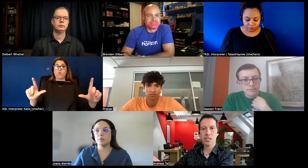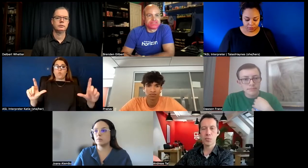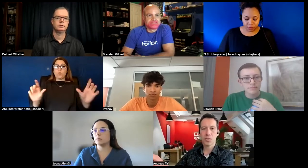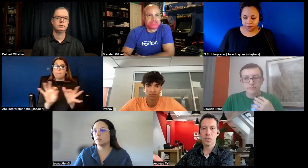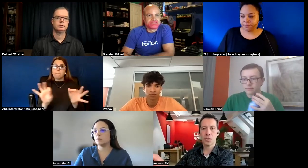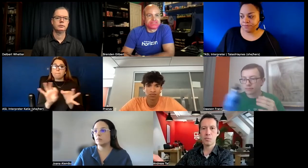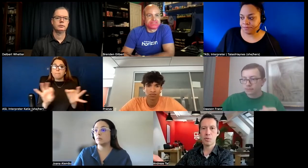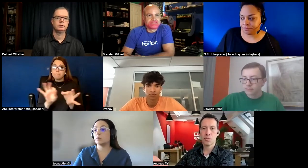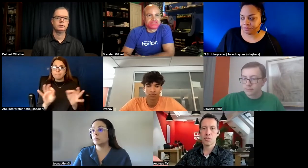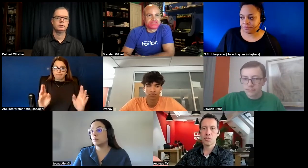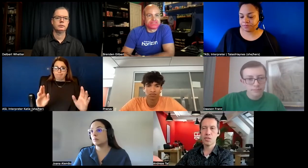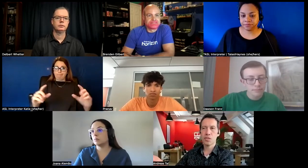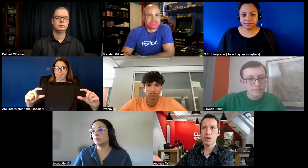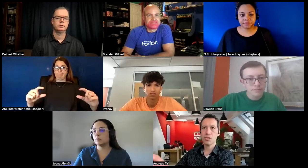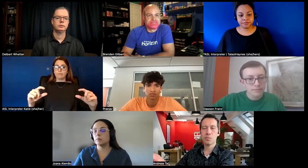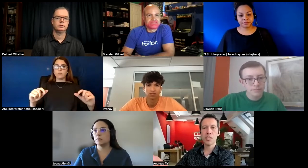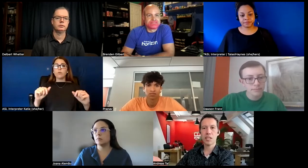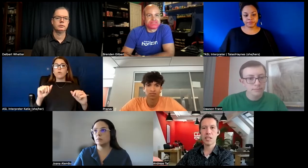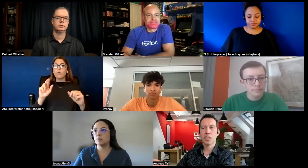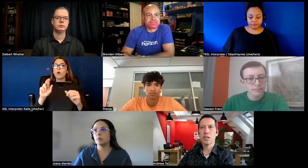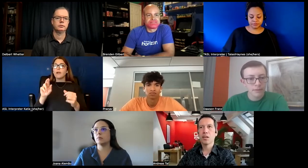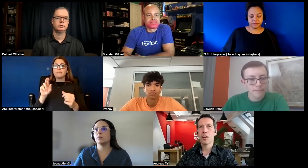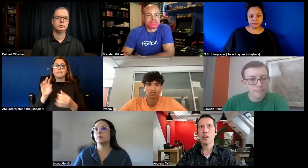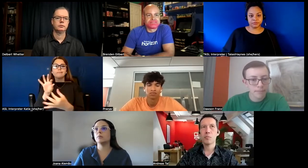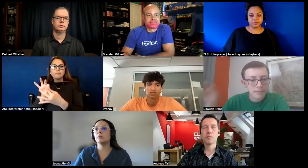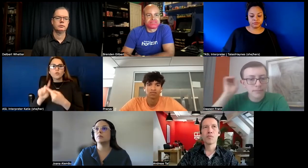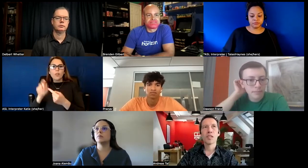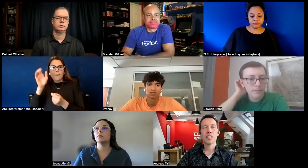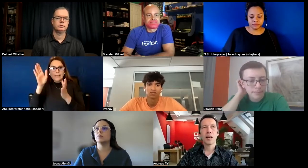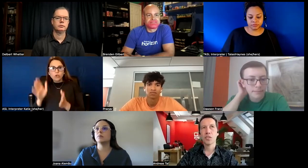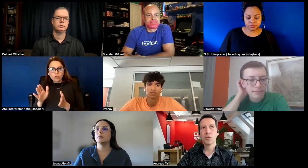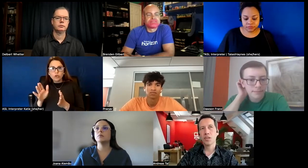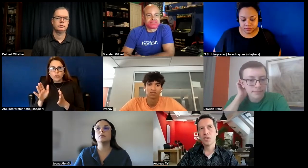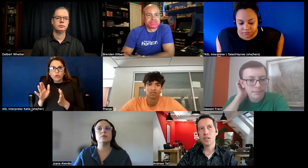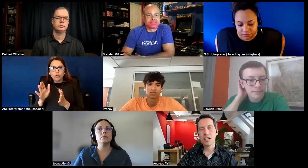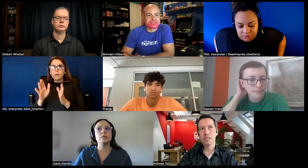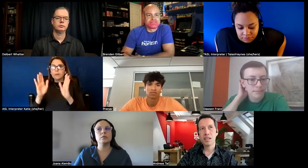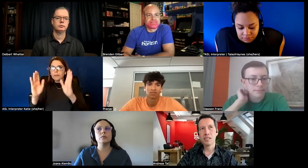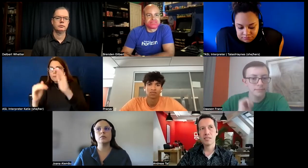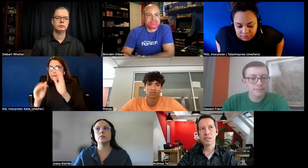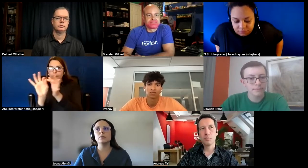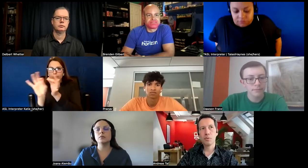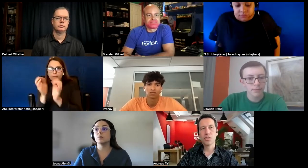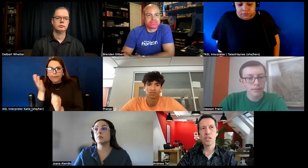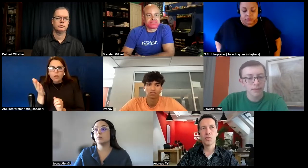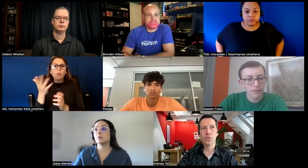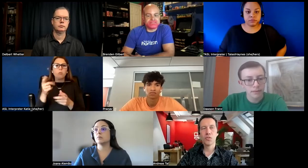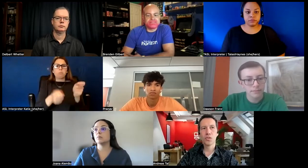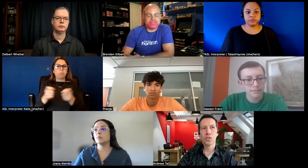with their person or speaking um yeah so uh and and this project uses their